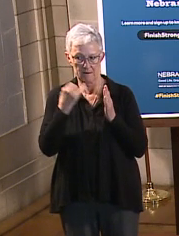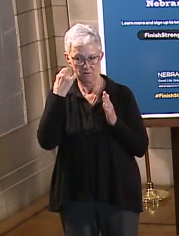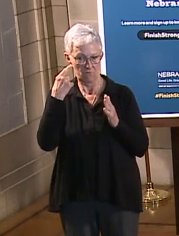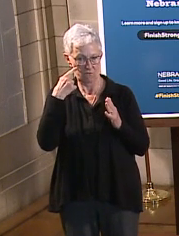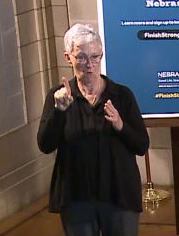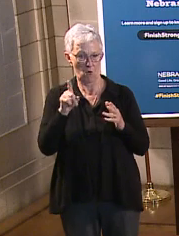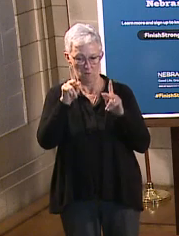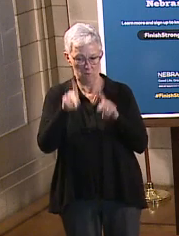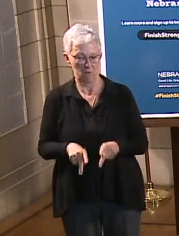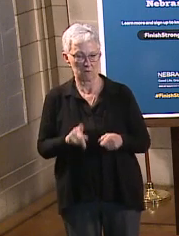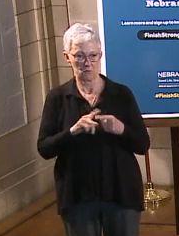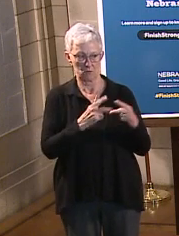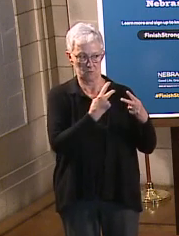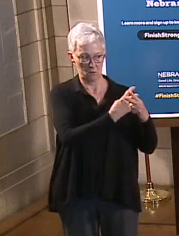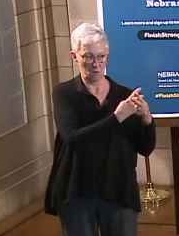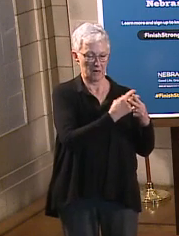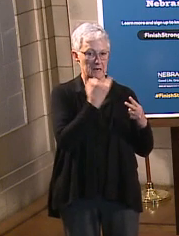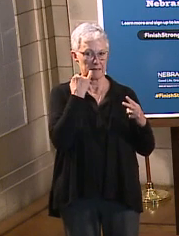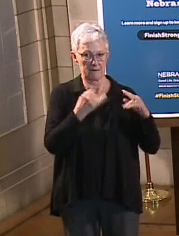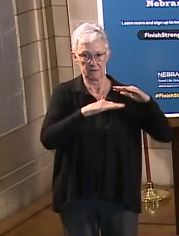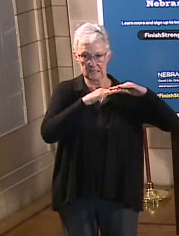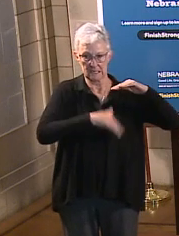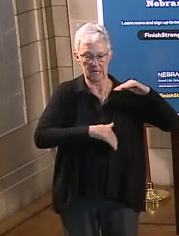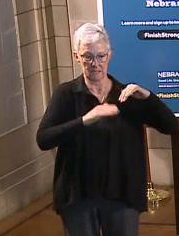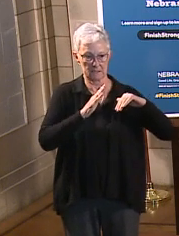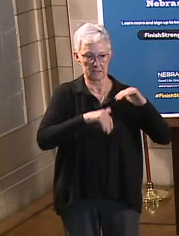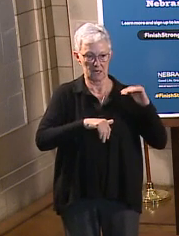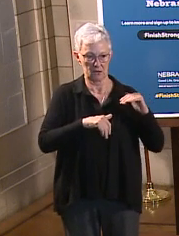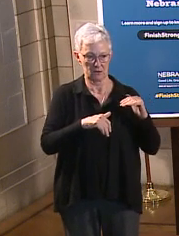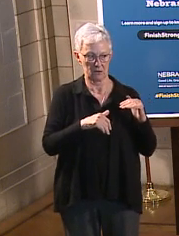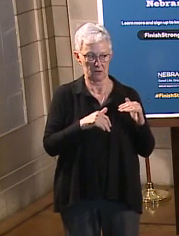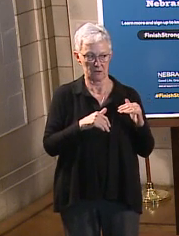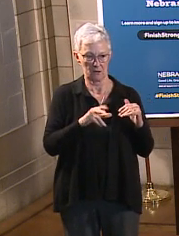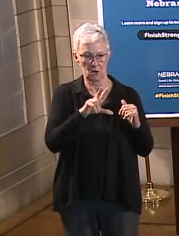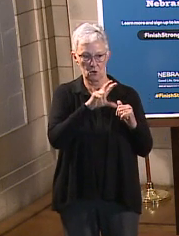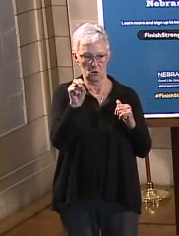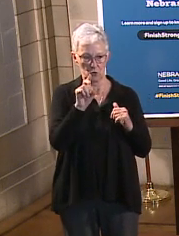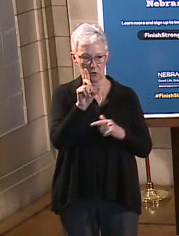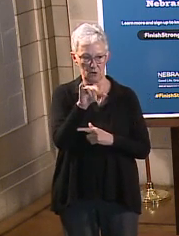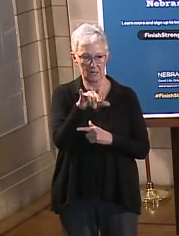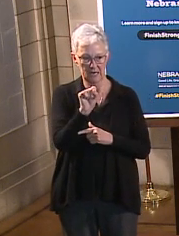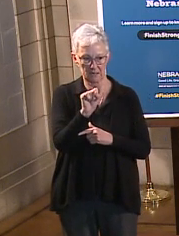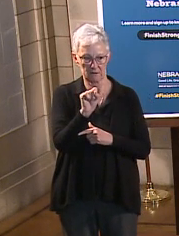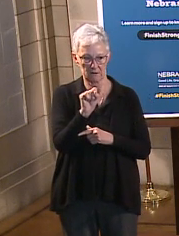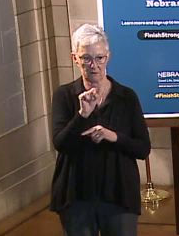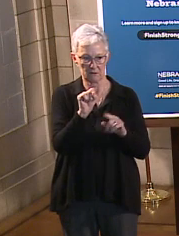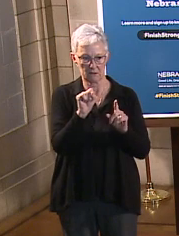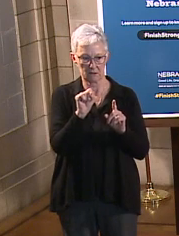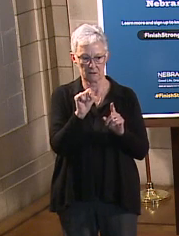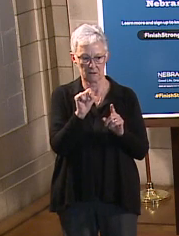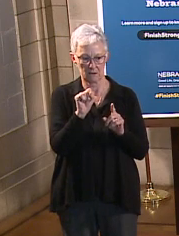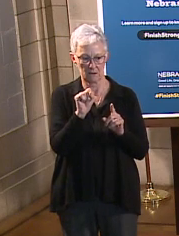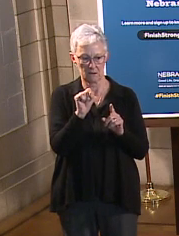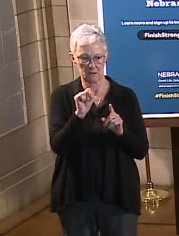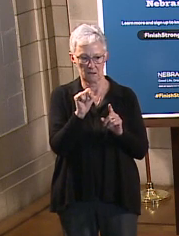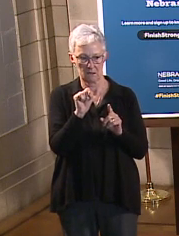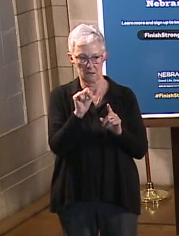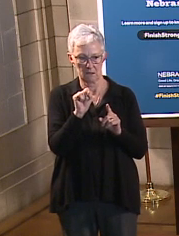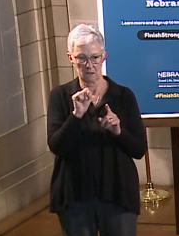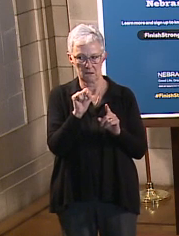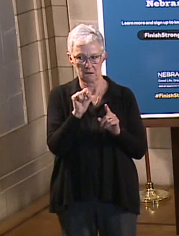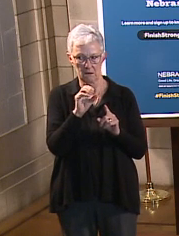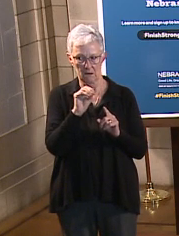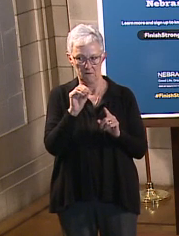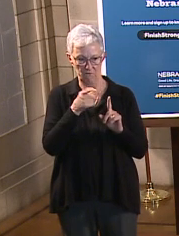three months, excuse me, 30 days, I'm sorry, 30 days of the of